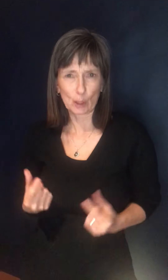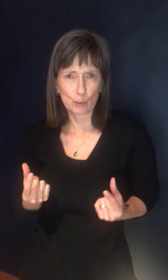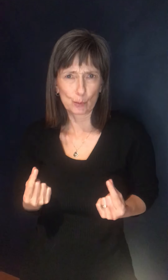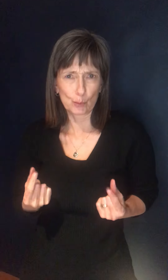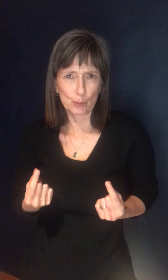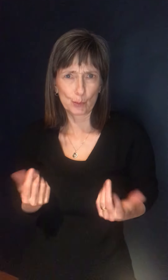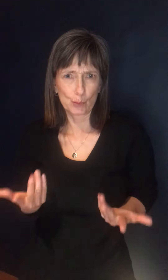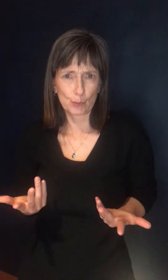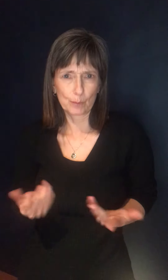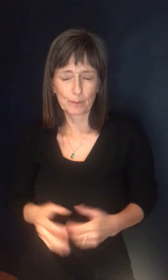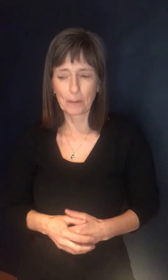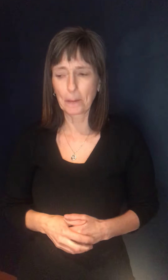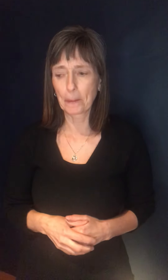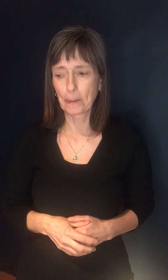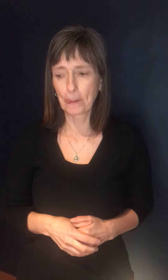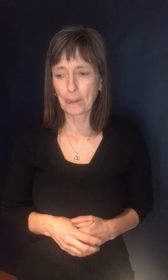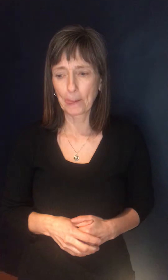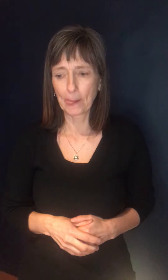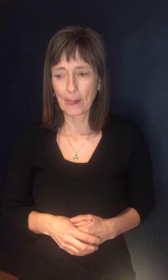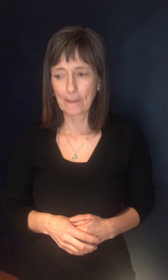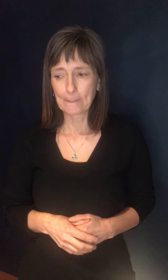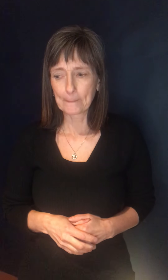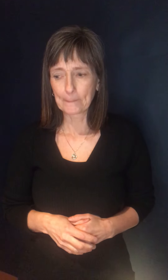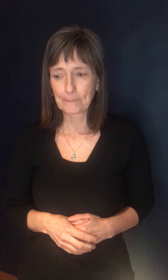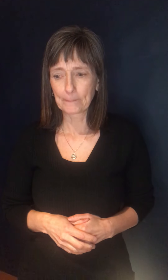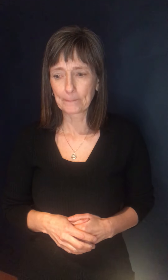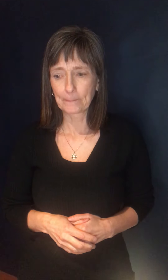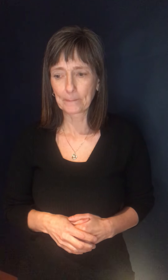the booking that she made? Probably best for you, minister.